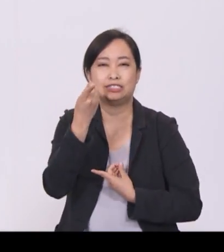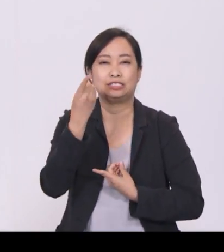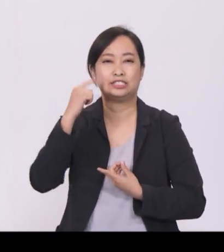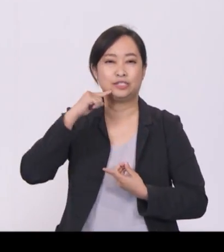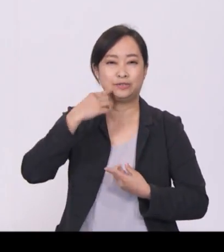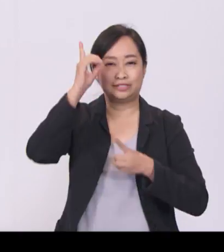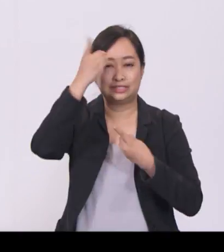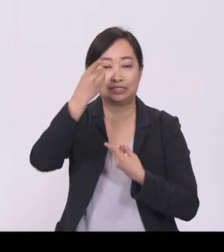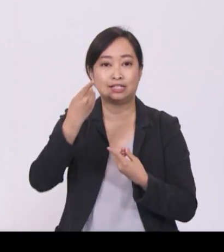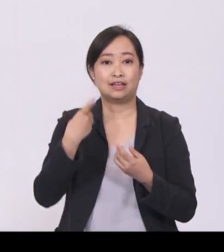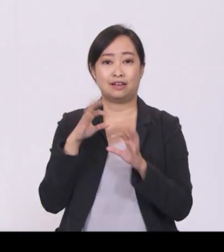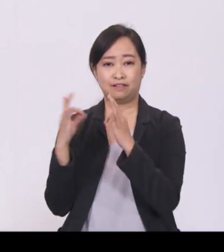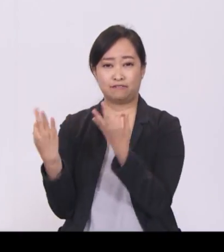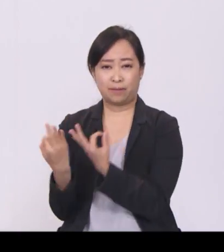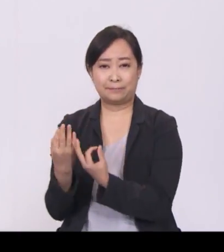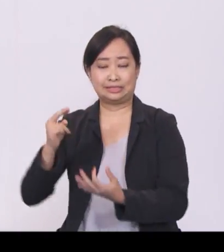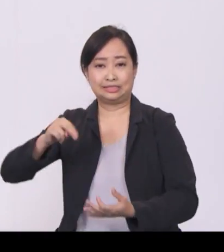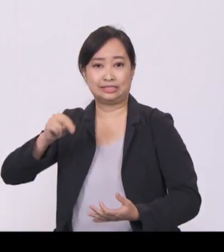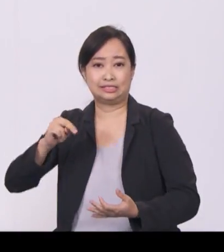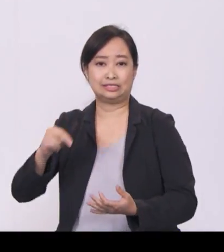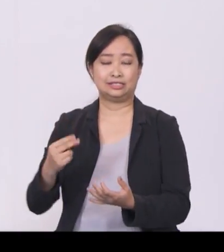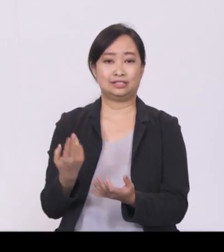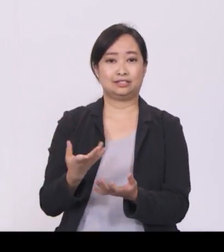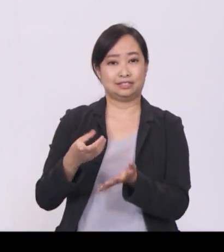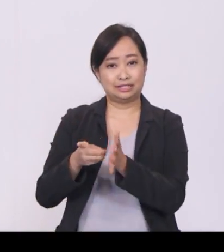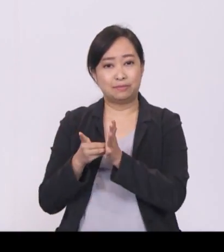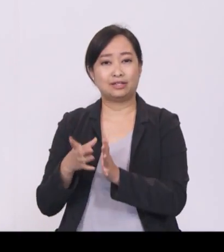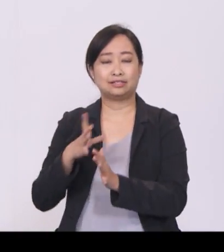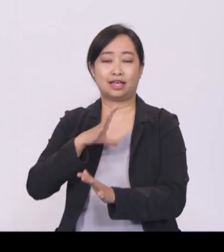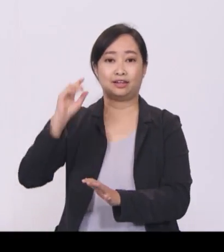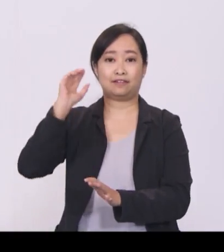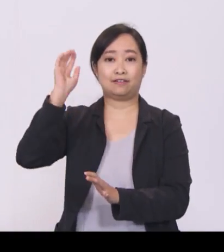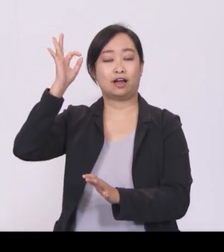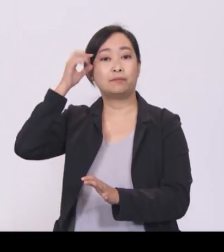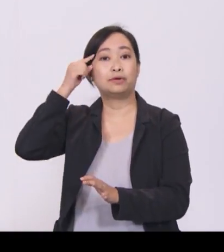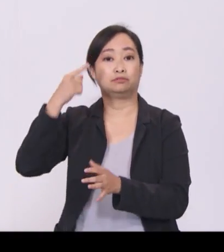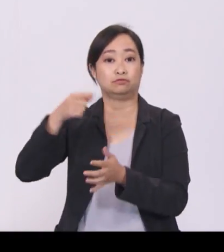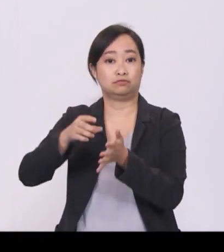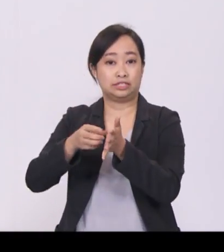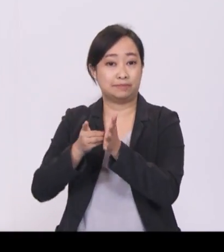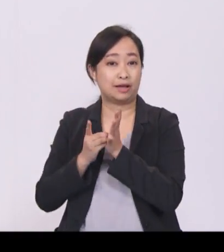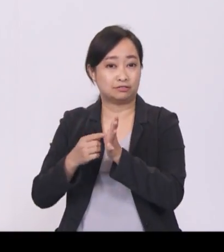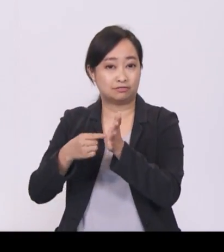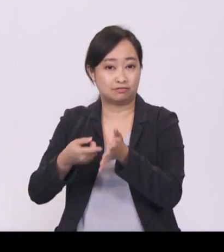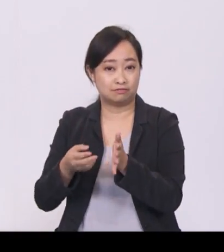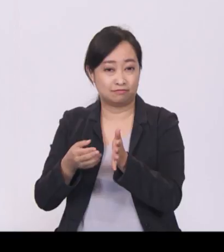families and governments will rise. We need to spend even more on healthcare.